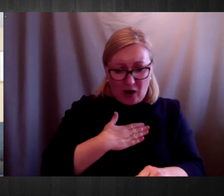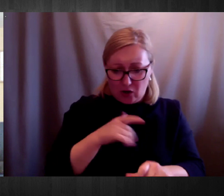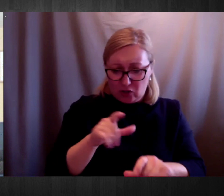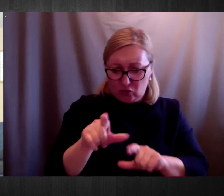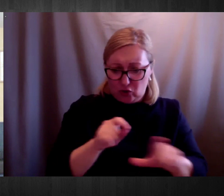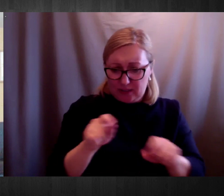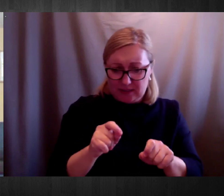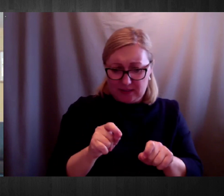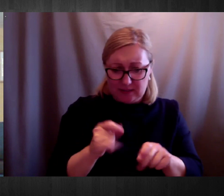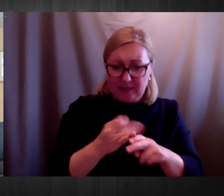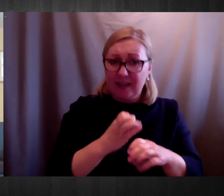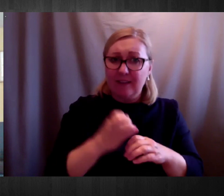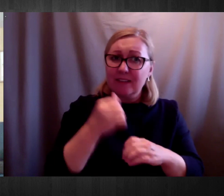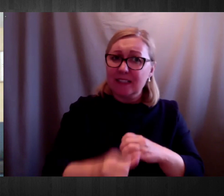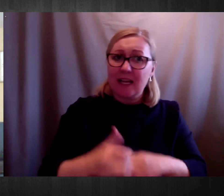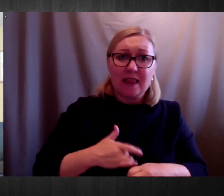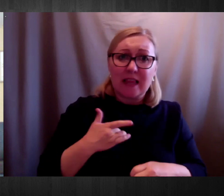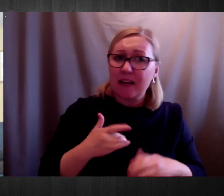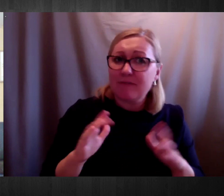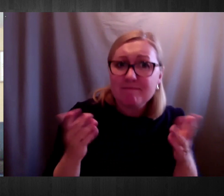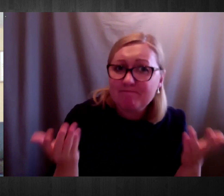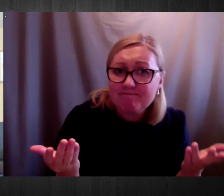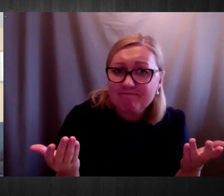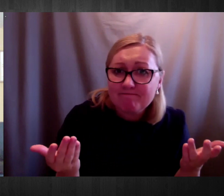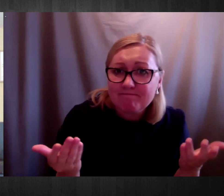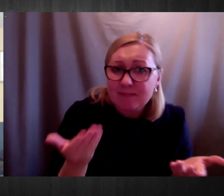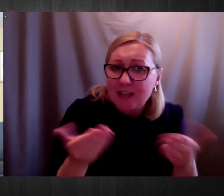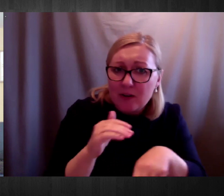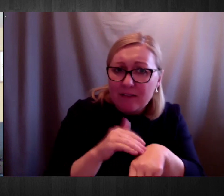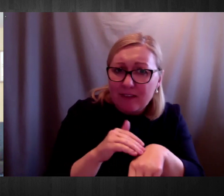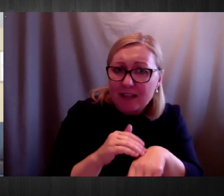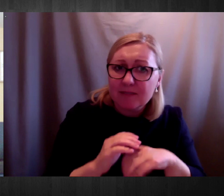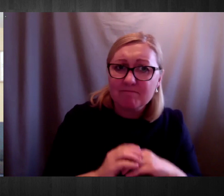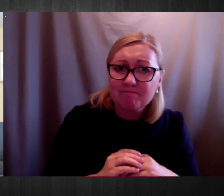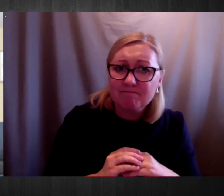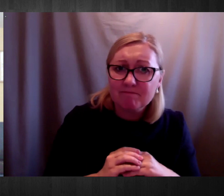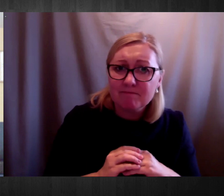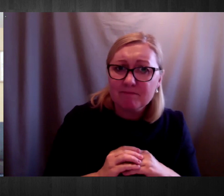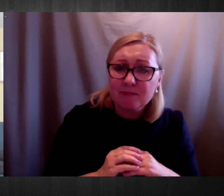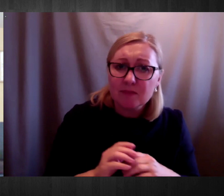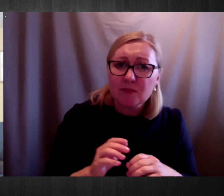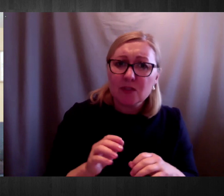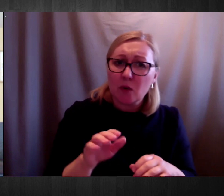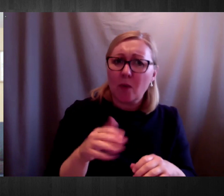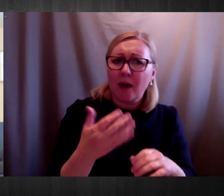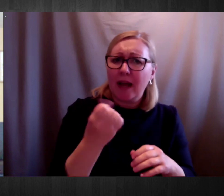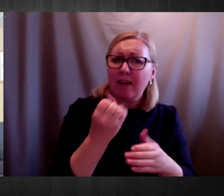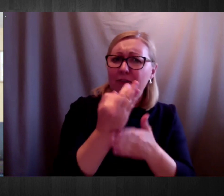I'm just going to go to some of the – I have some points down here on